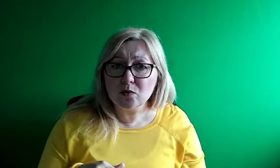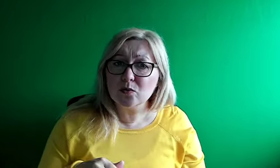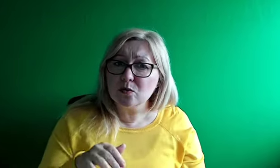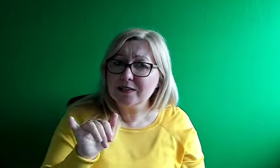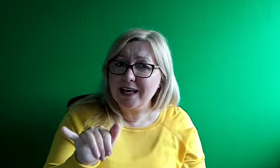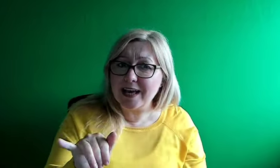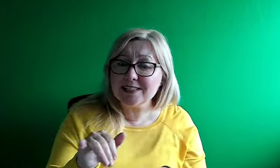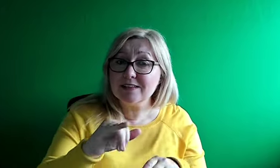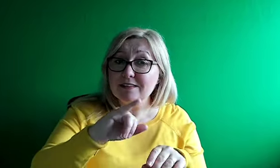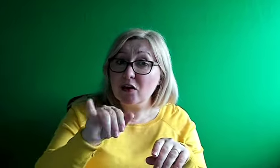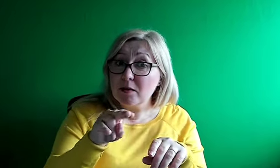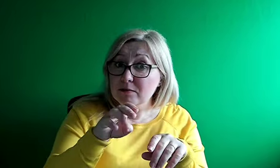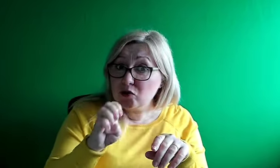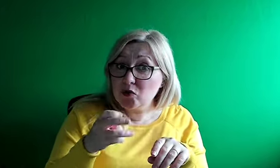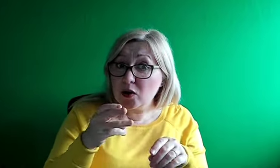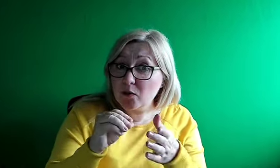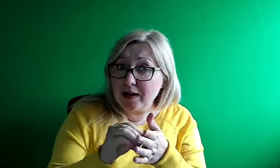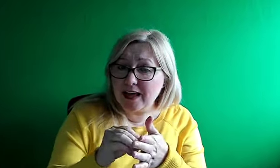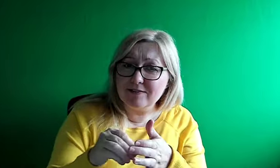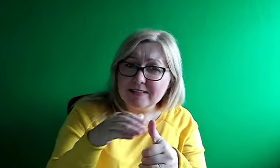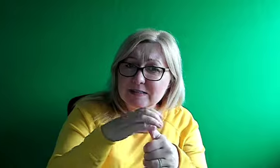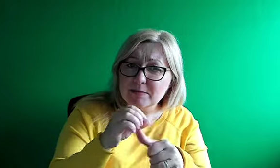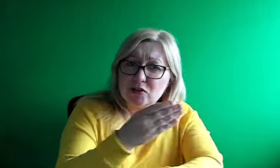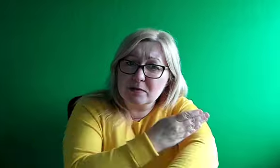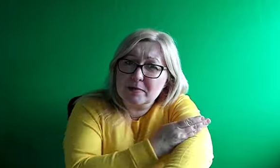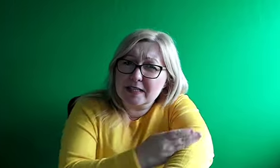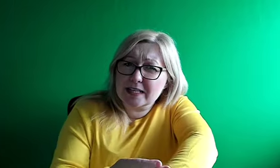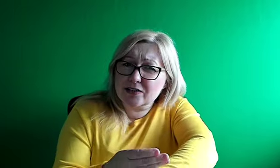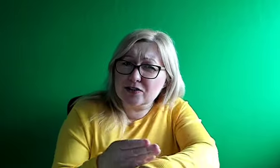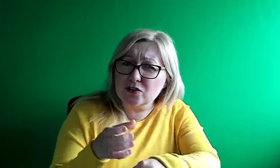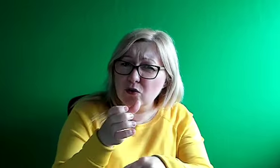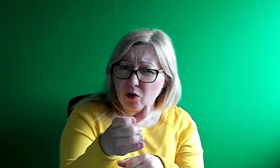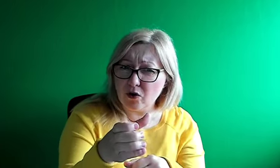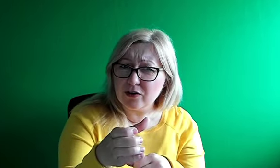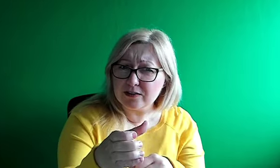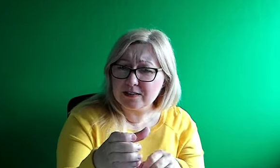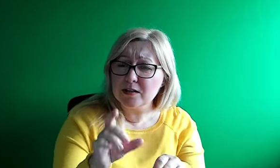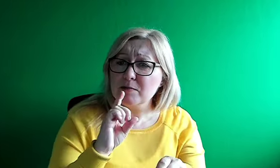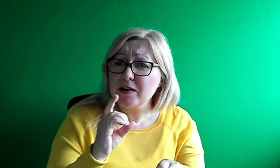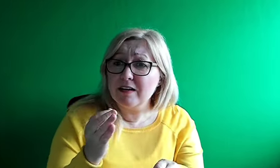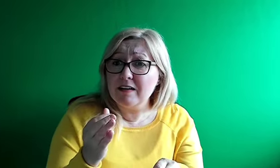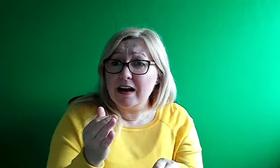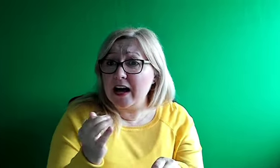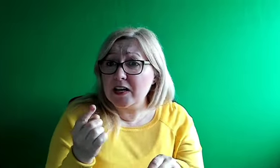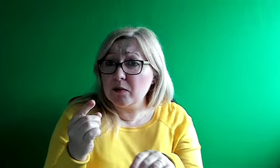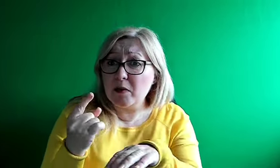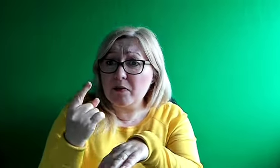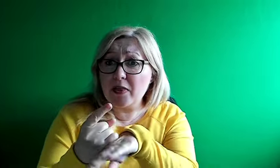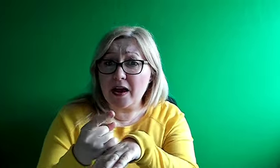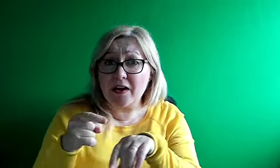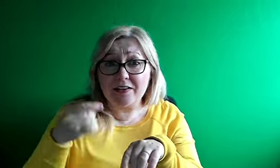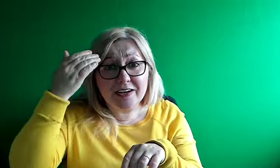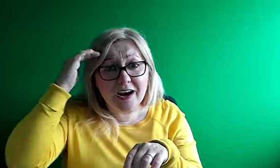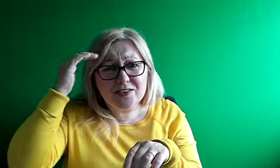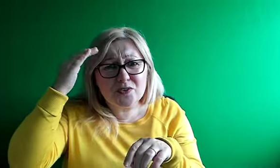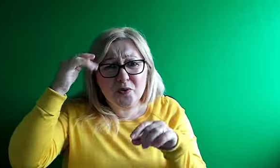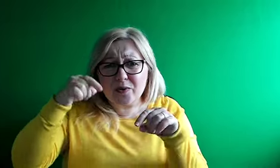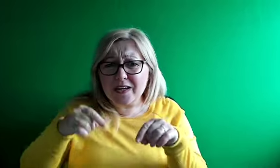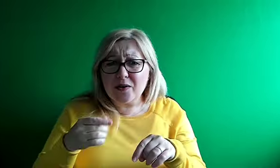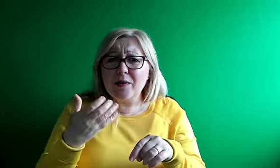many people on the side, like, you know, that's fine as well, but for anyone listening across the country, we have so many services, know, we have deaf